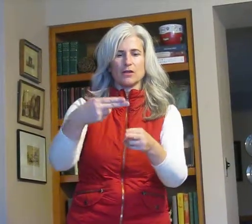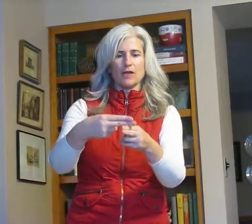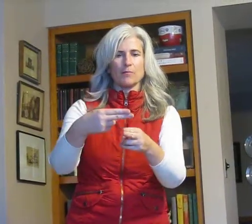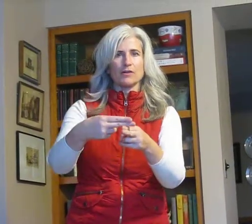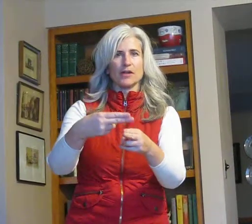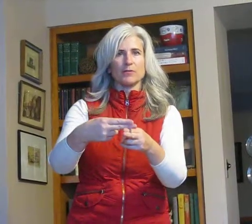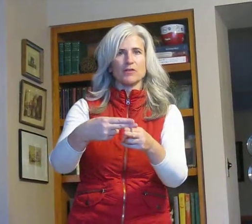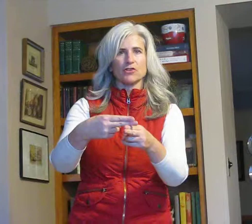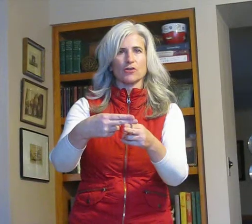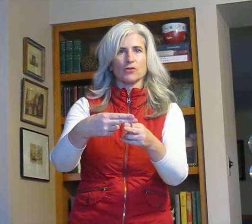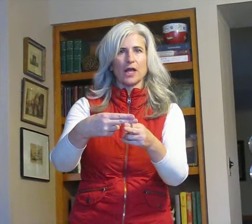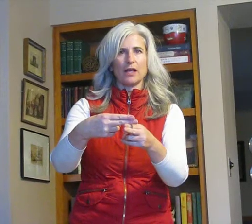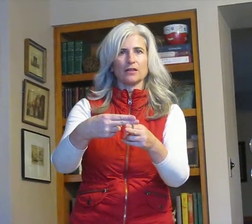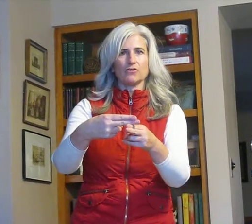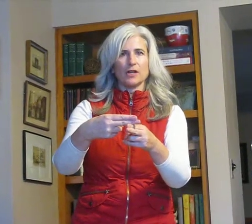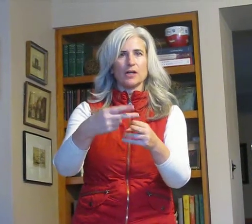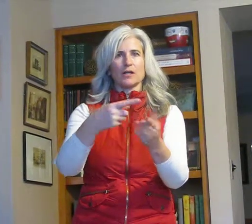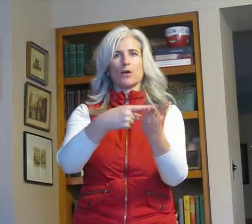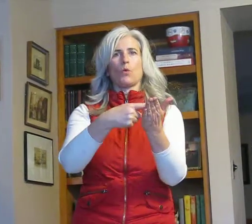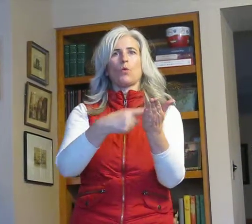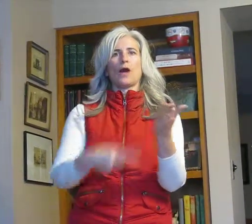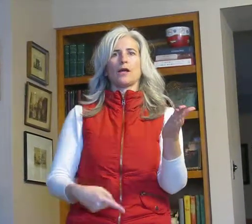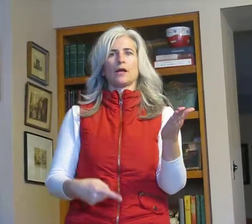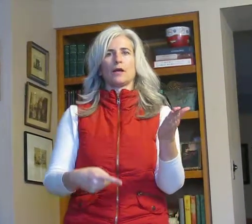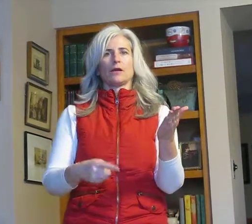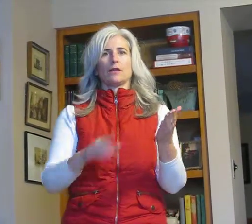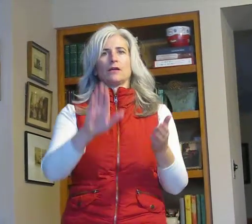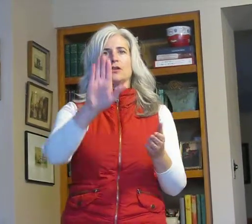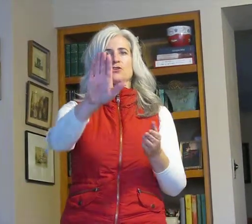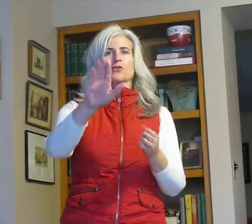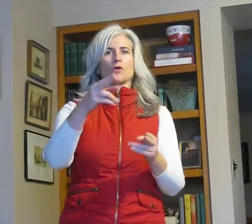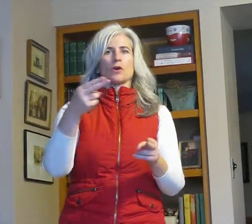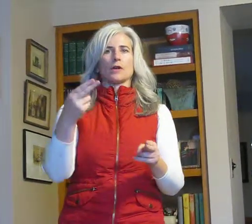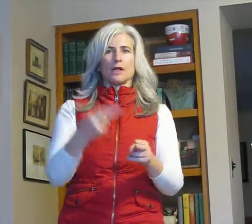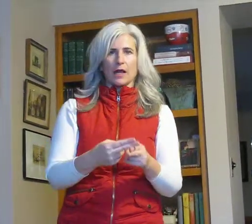you have them on top of each other, okay? Let's try it again, what is your name?